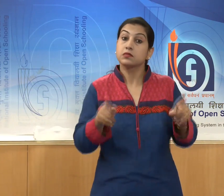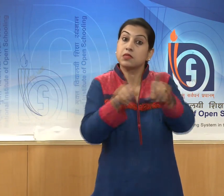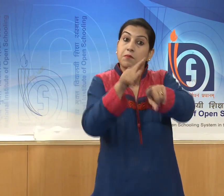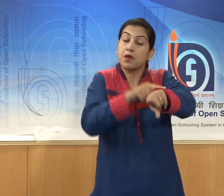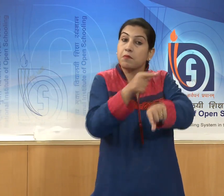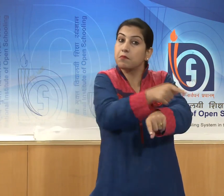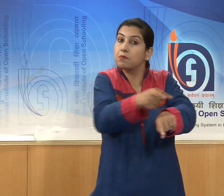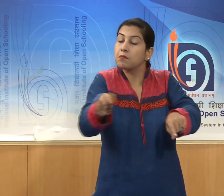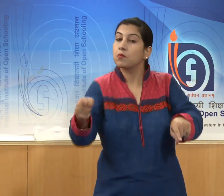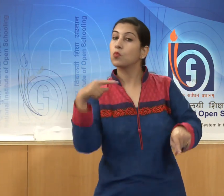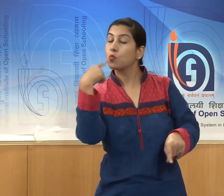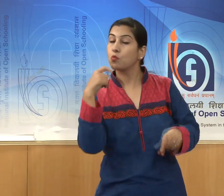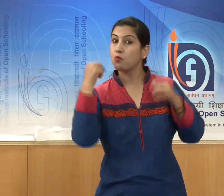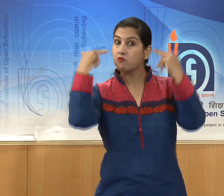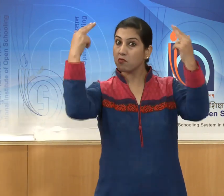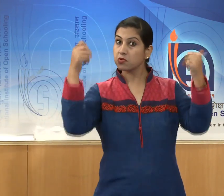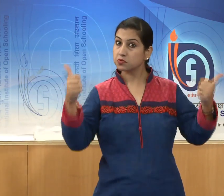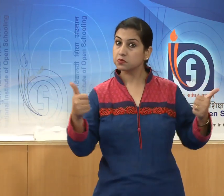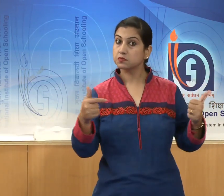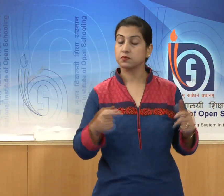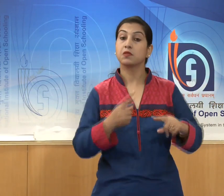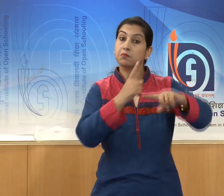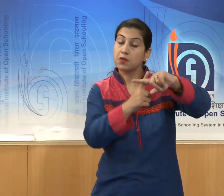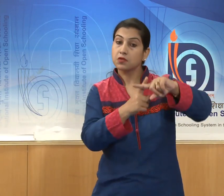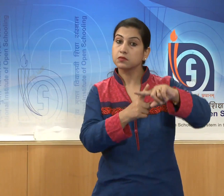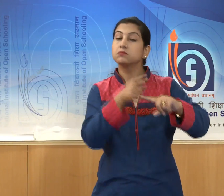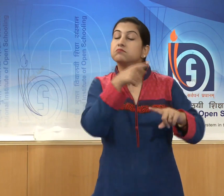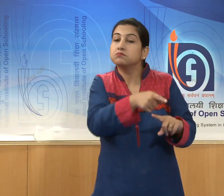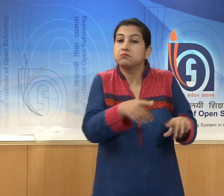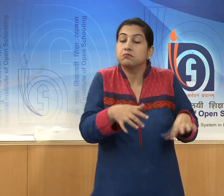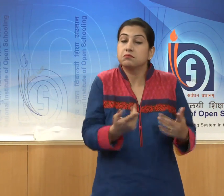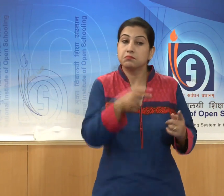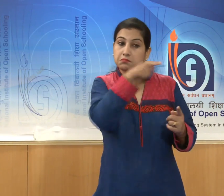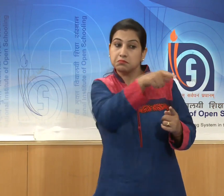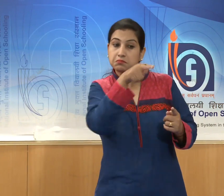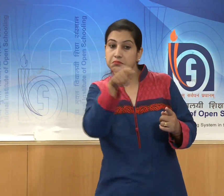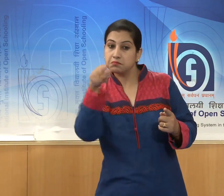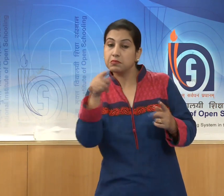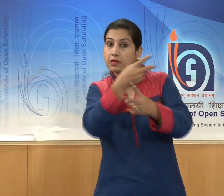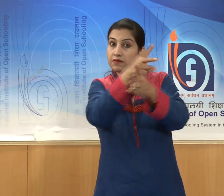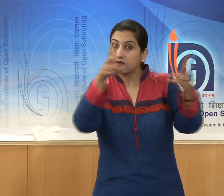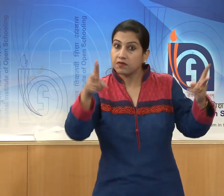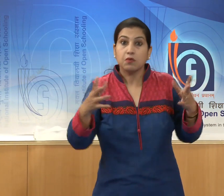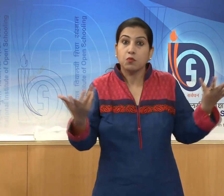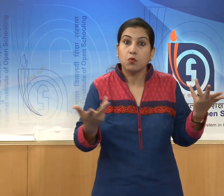and distinguish the material